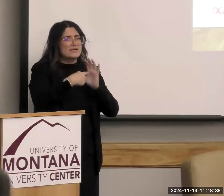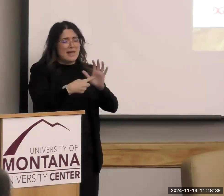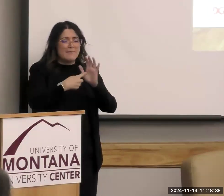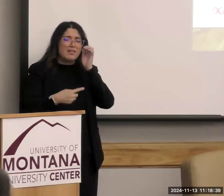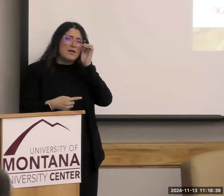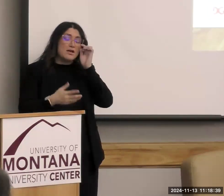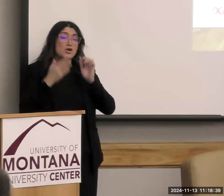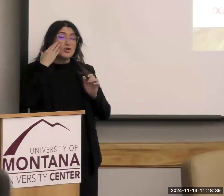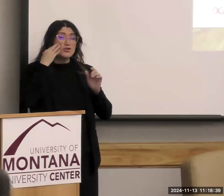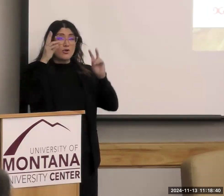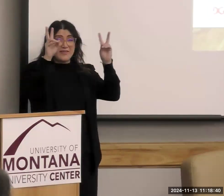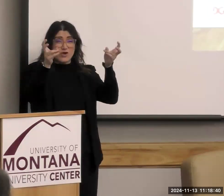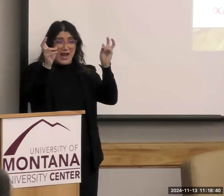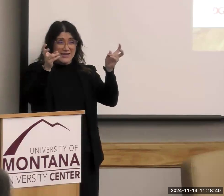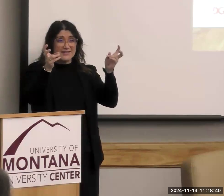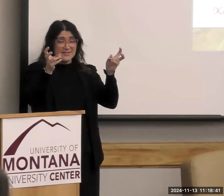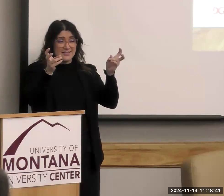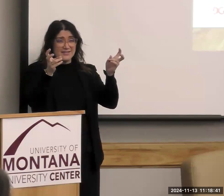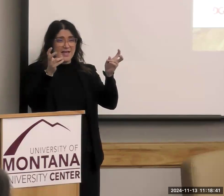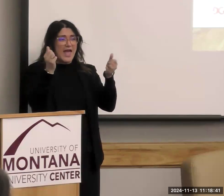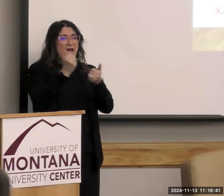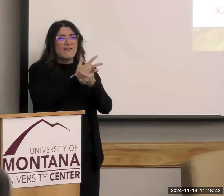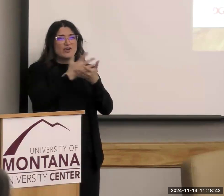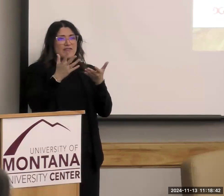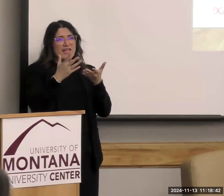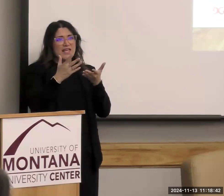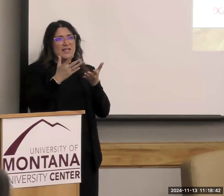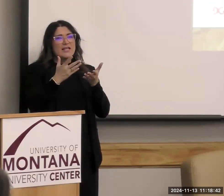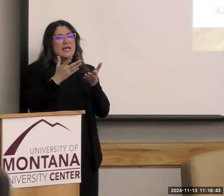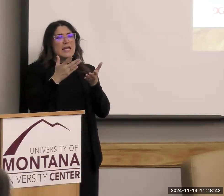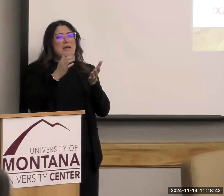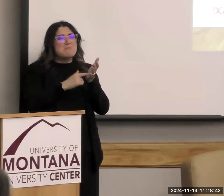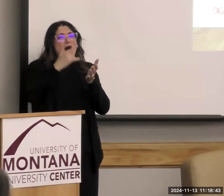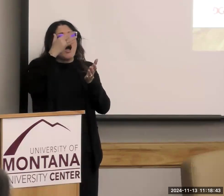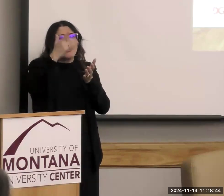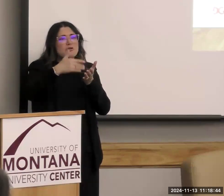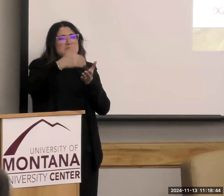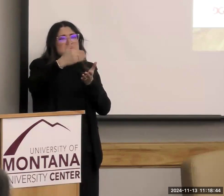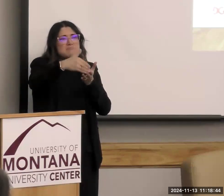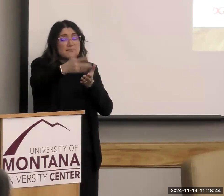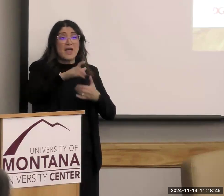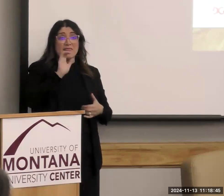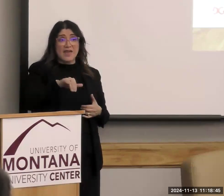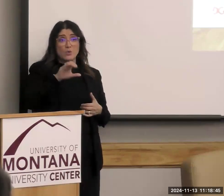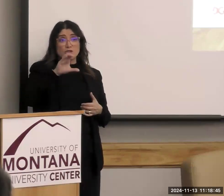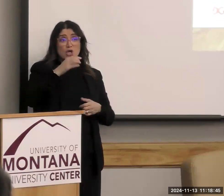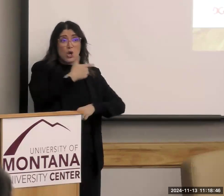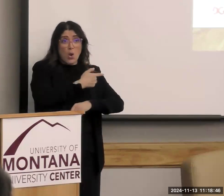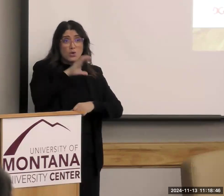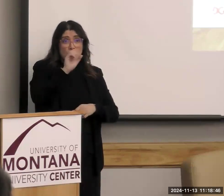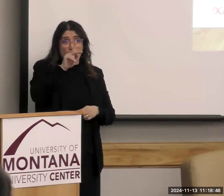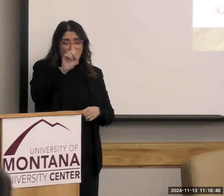You know that phrase, everything in moderation? That was a Coke-designed advertising slogan.